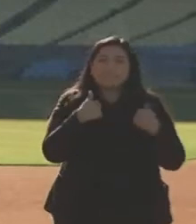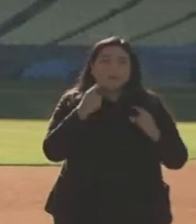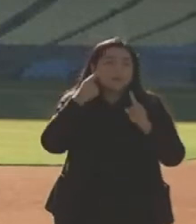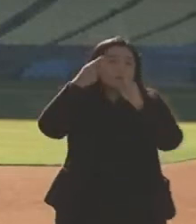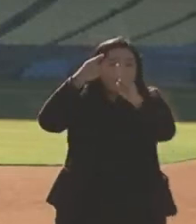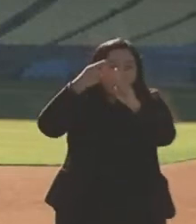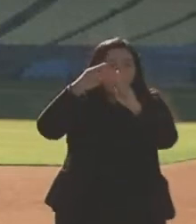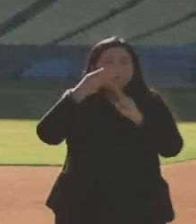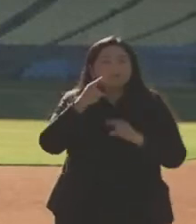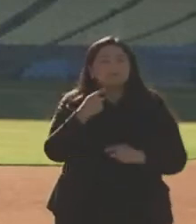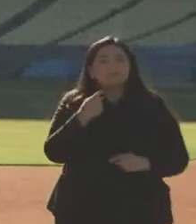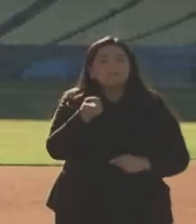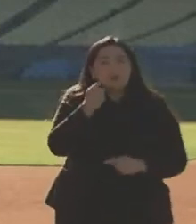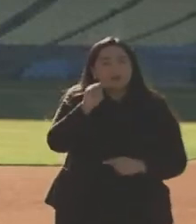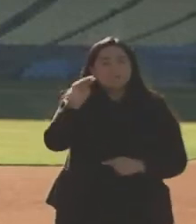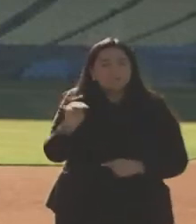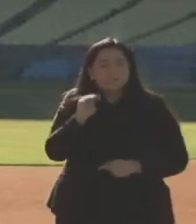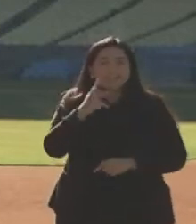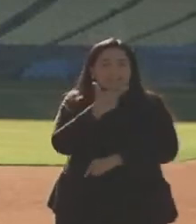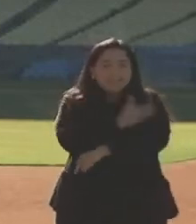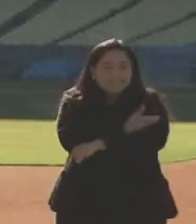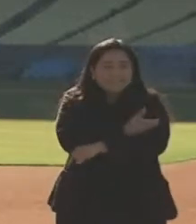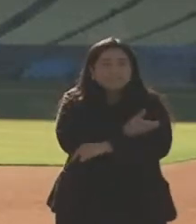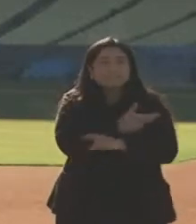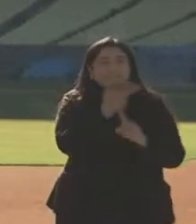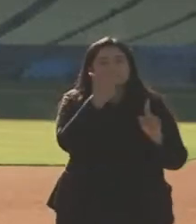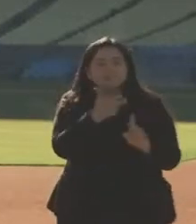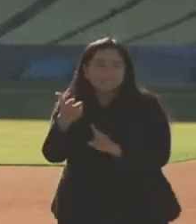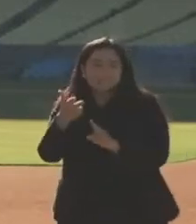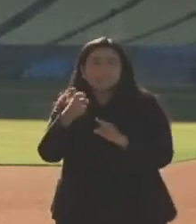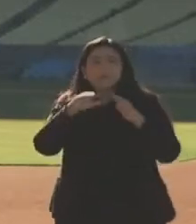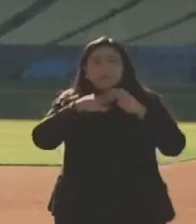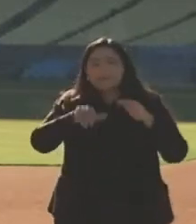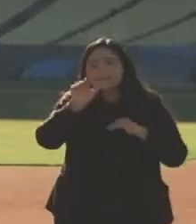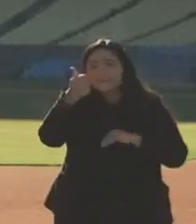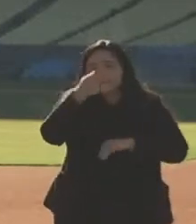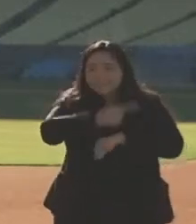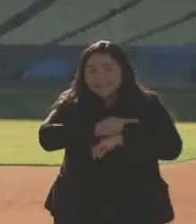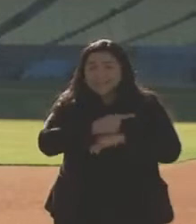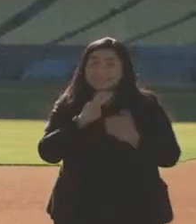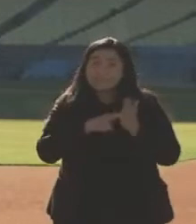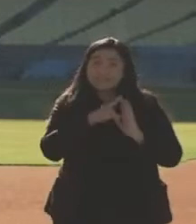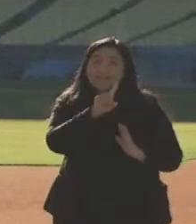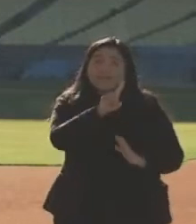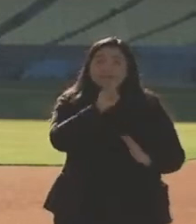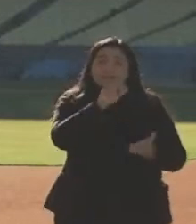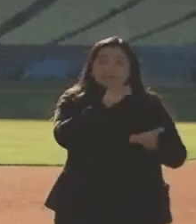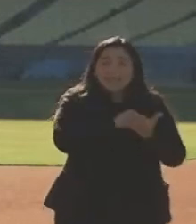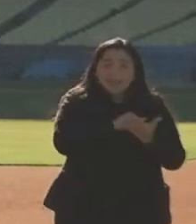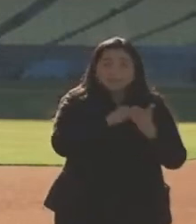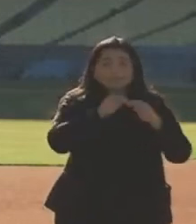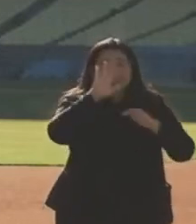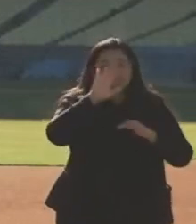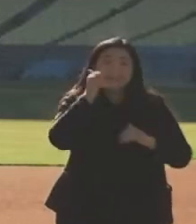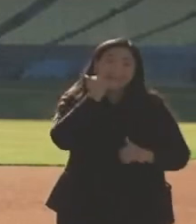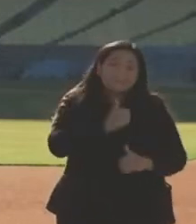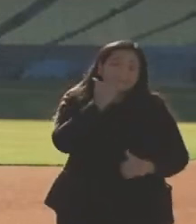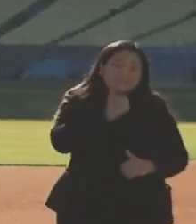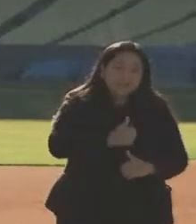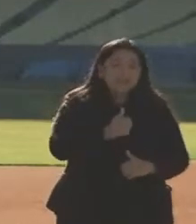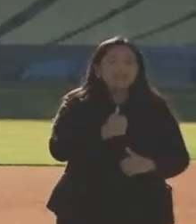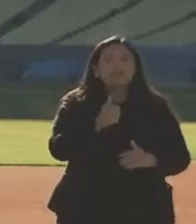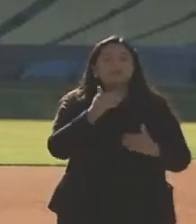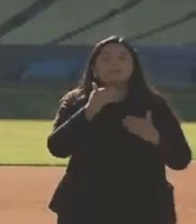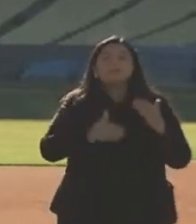goal of 1 million vaccines administered within 10 day period, 100,000 plus a day. Goal will be substantially greater in February and